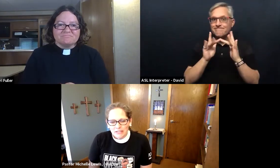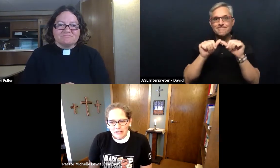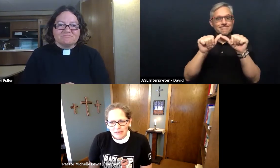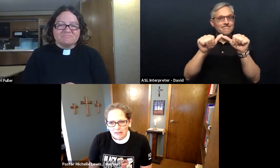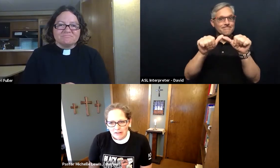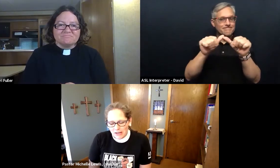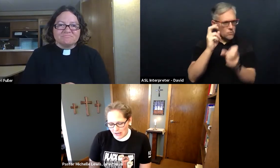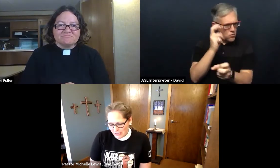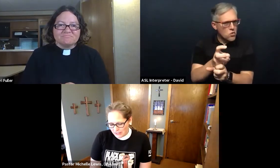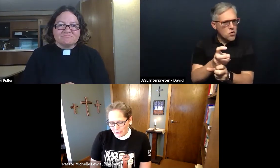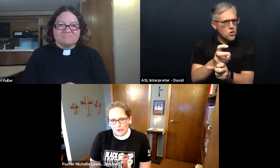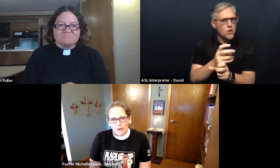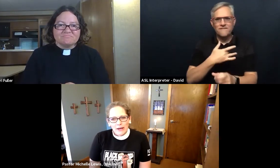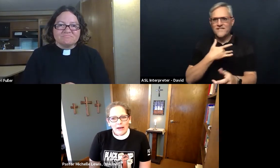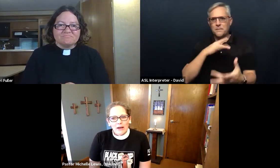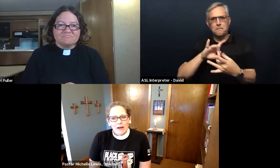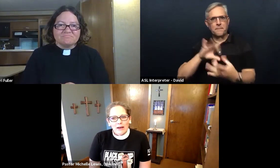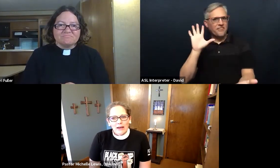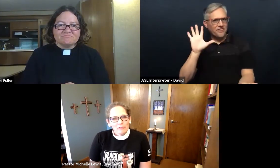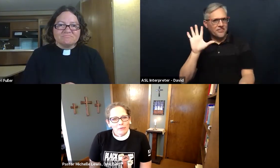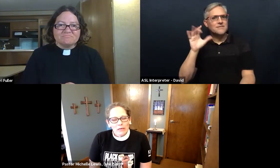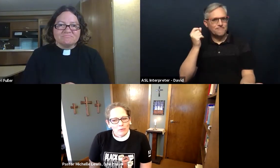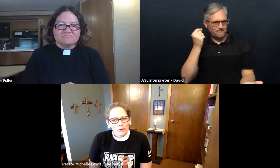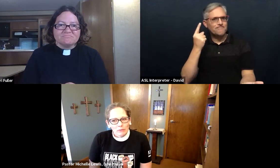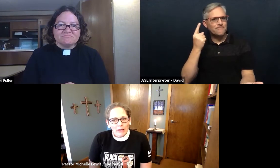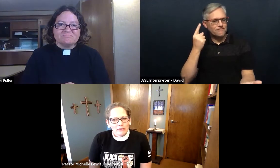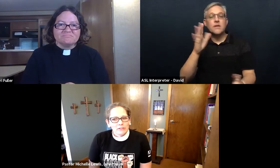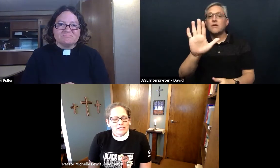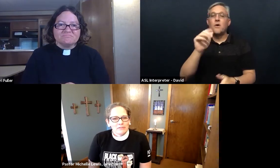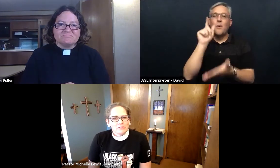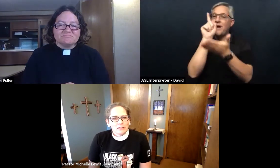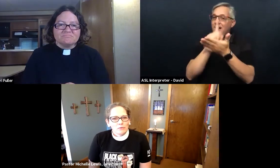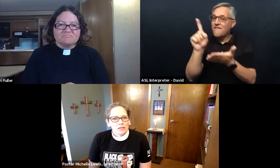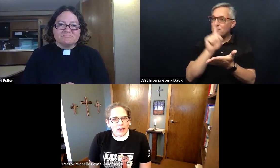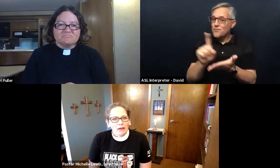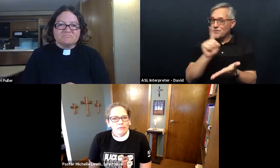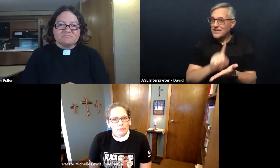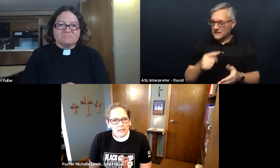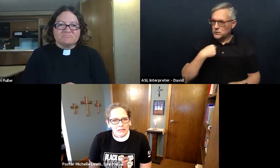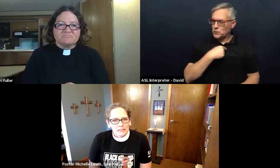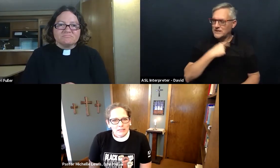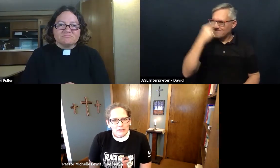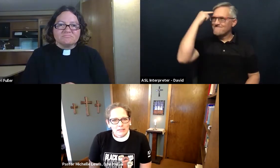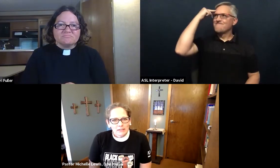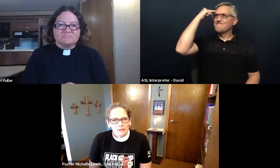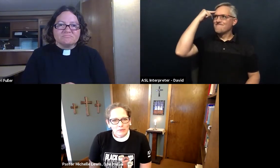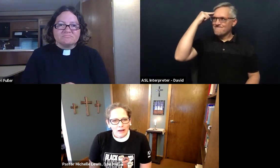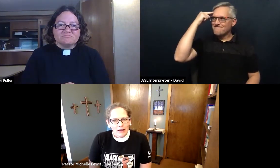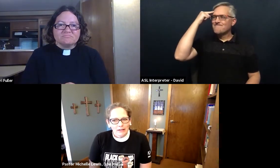one another and so every week we remind ourselves that we have peace with God